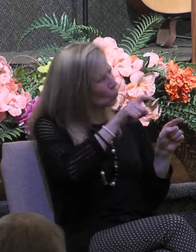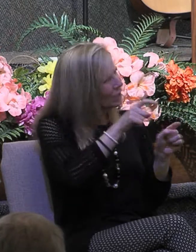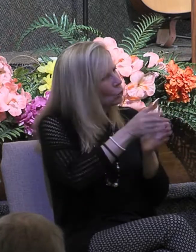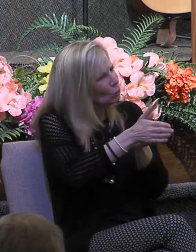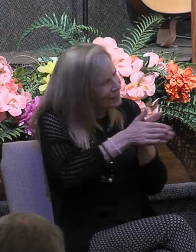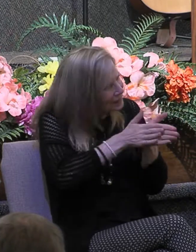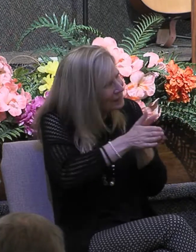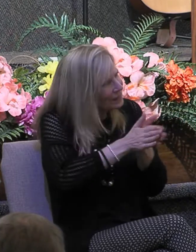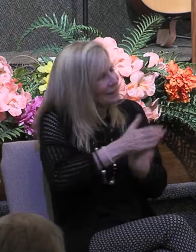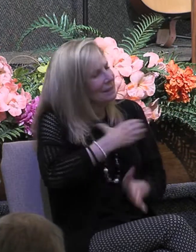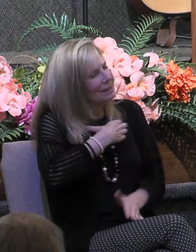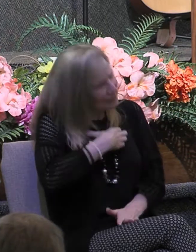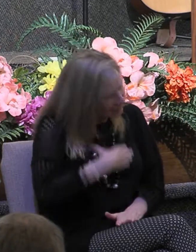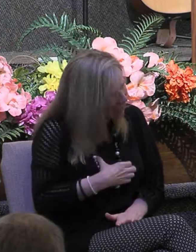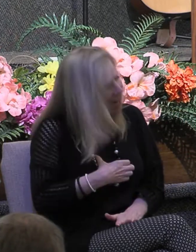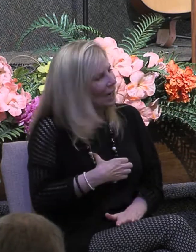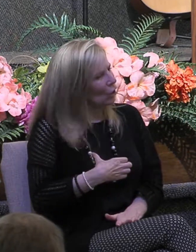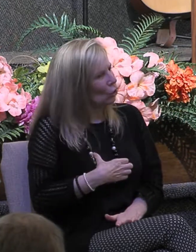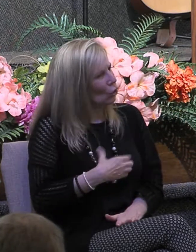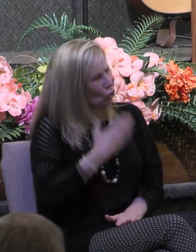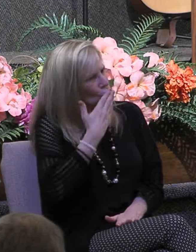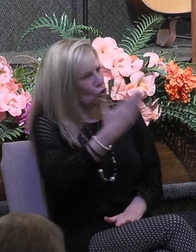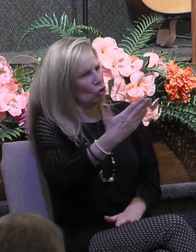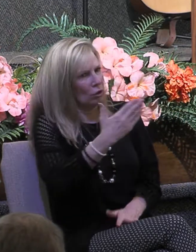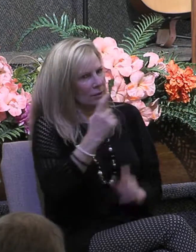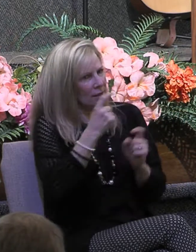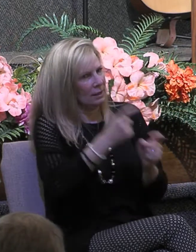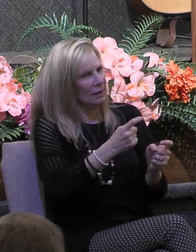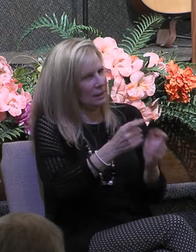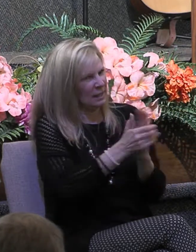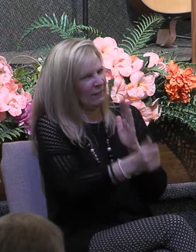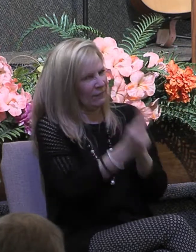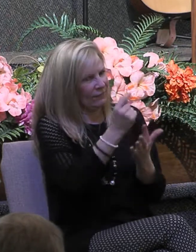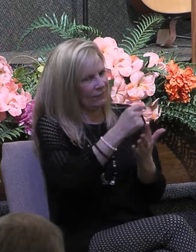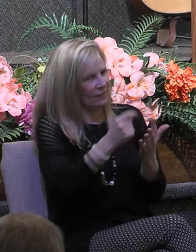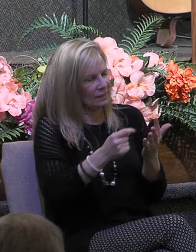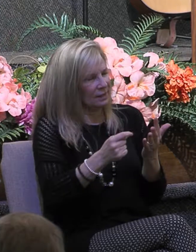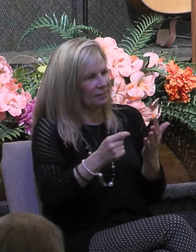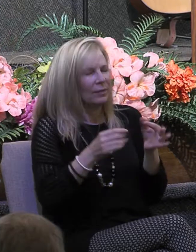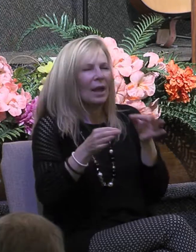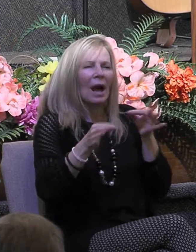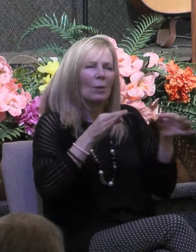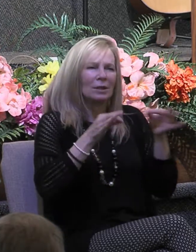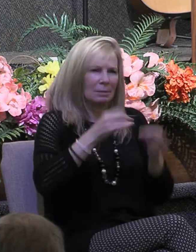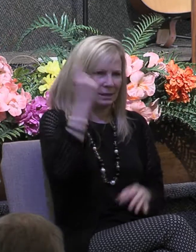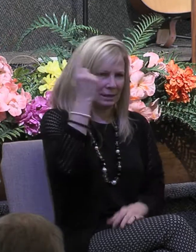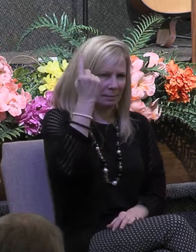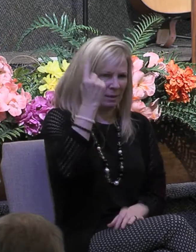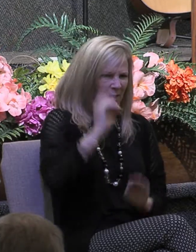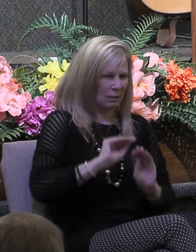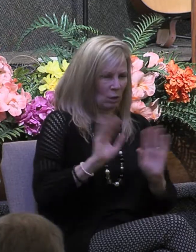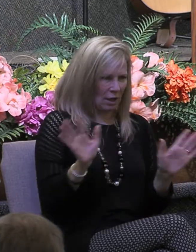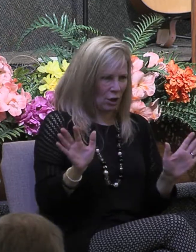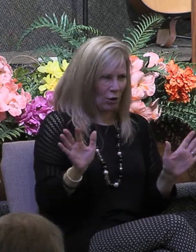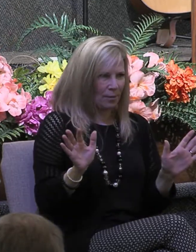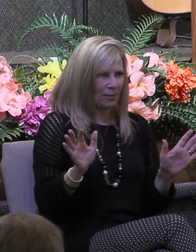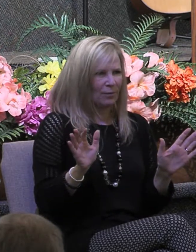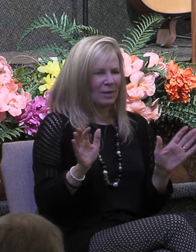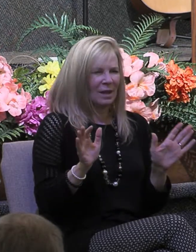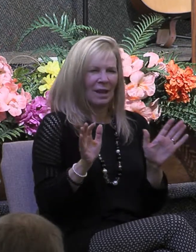the greater gifts. Now, I want to just explain something and clarify something. The way this is translated in